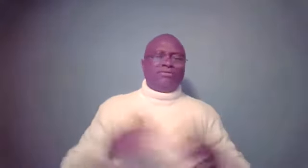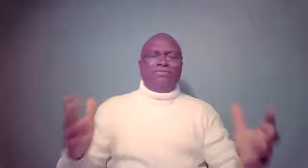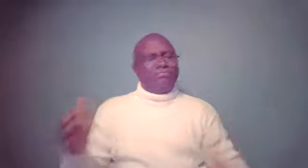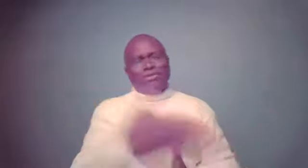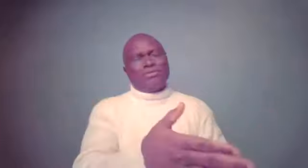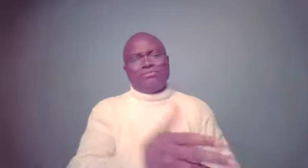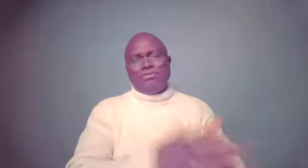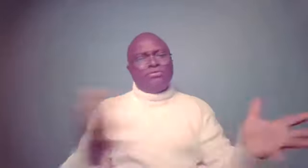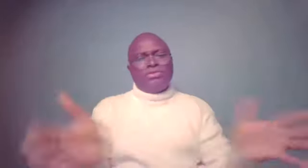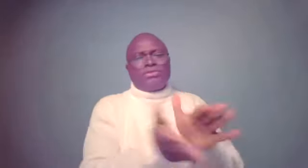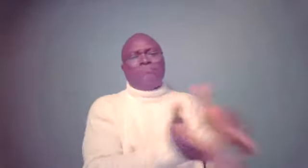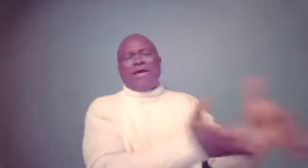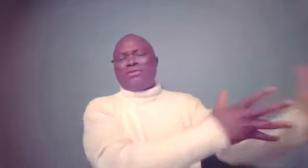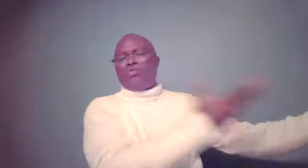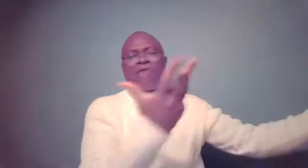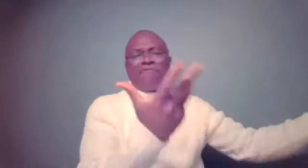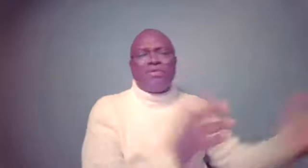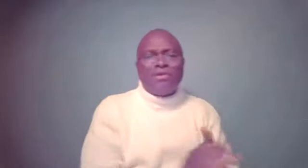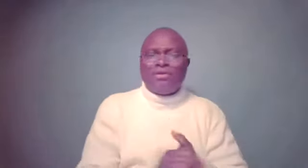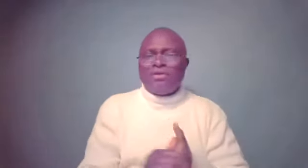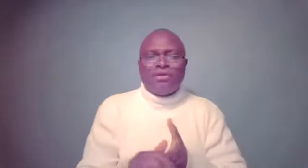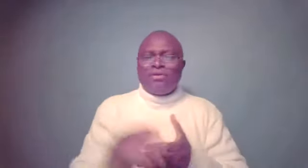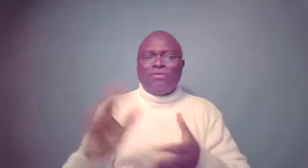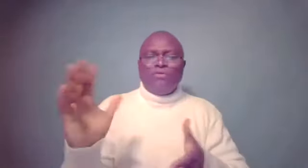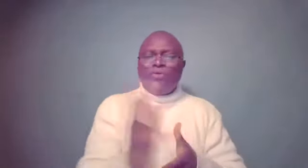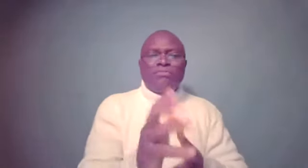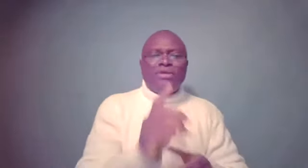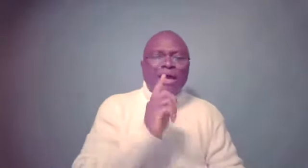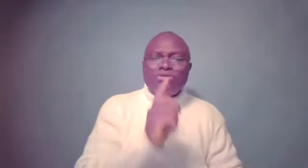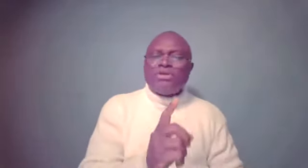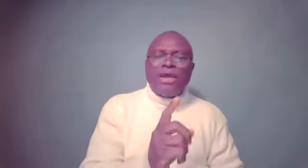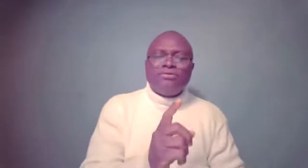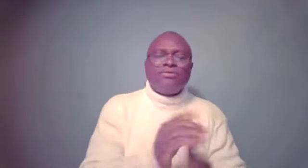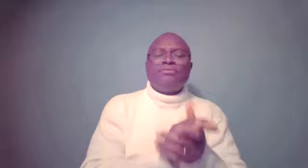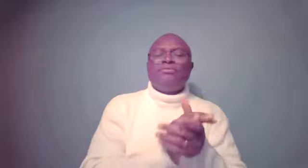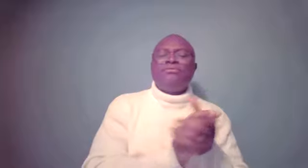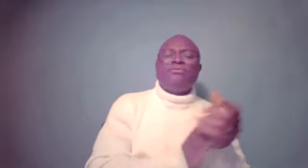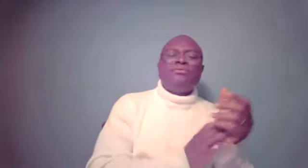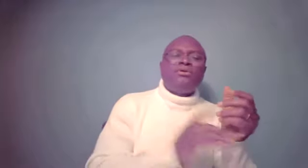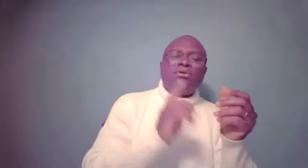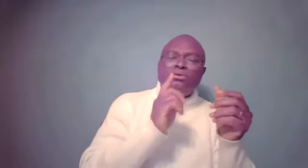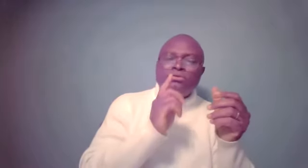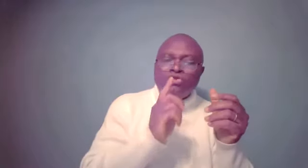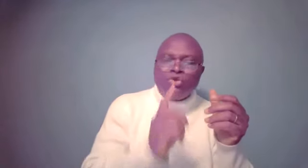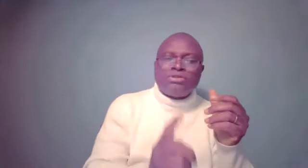You know, that's, you know, she's the master's wife. Well, for the Bible says, Joseph